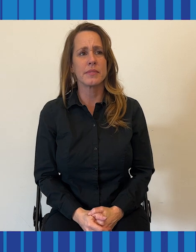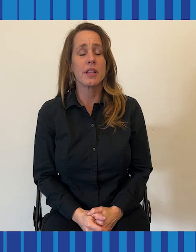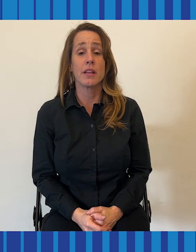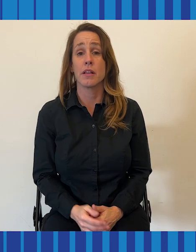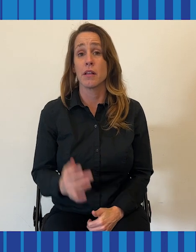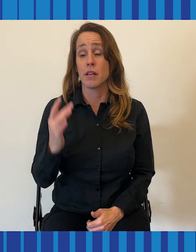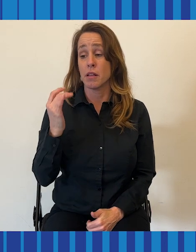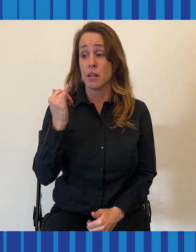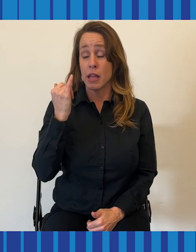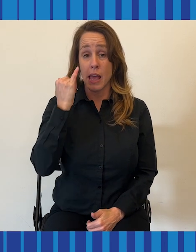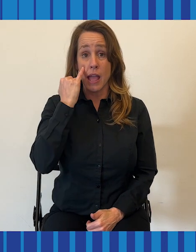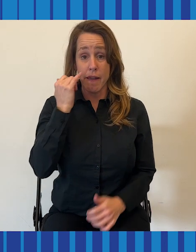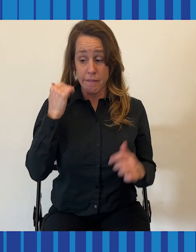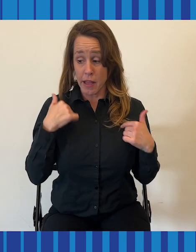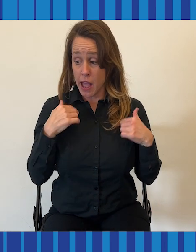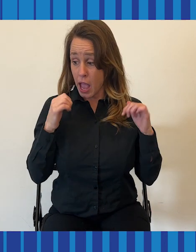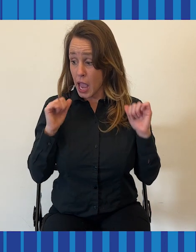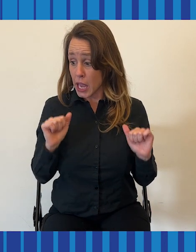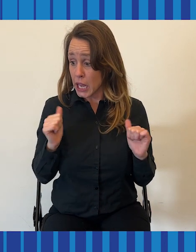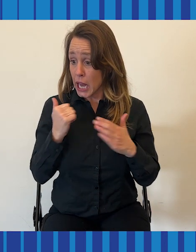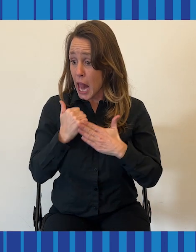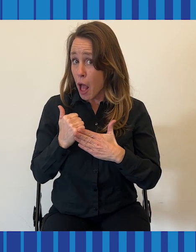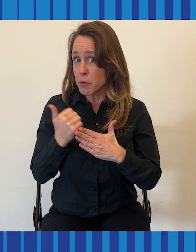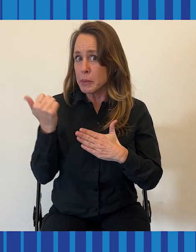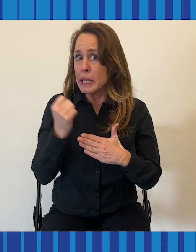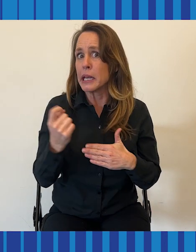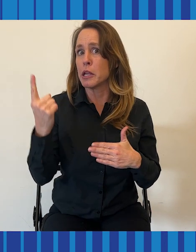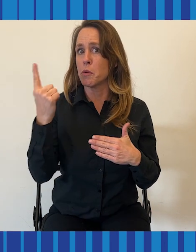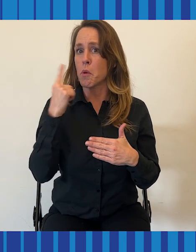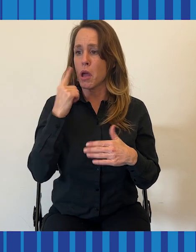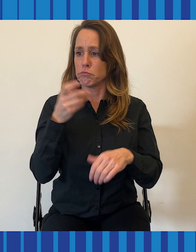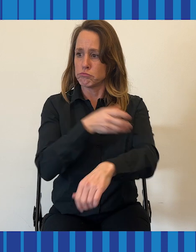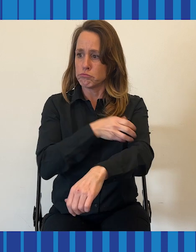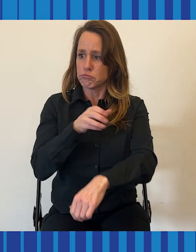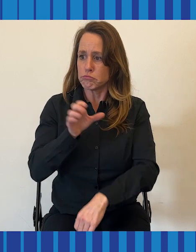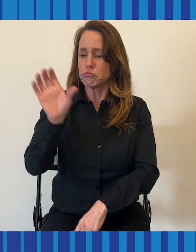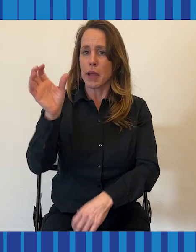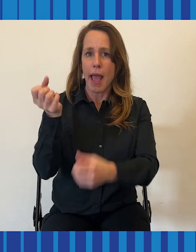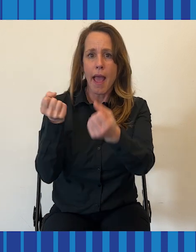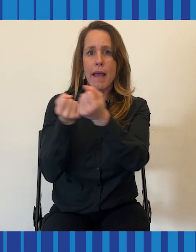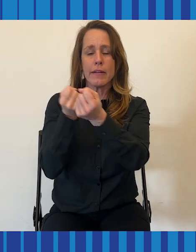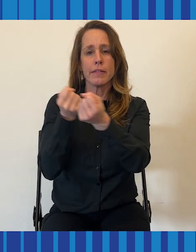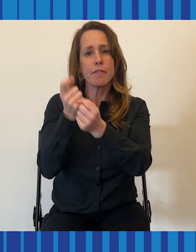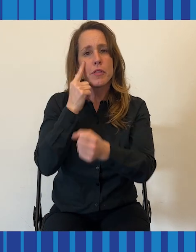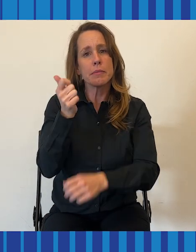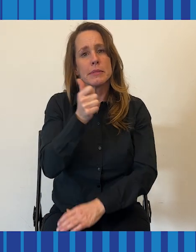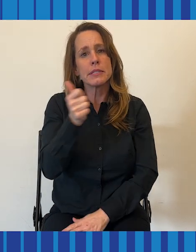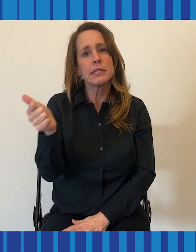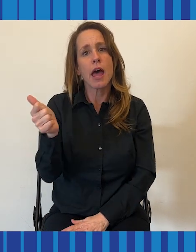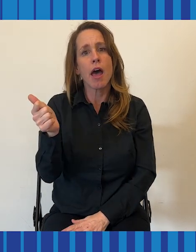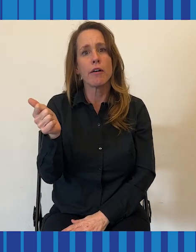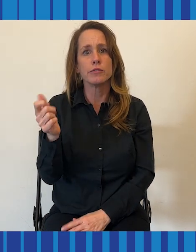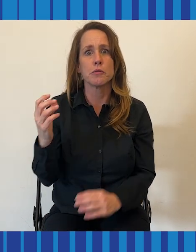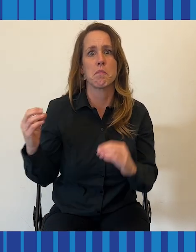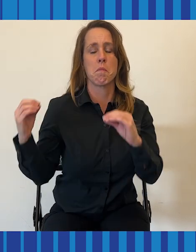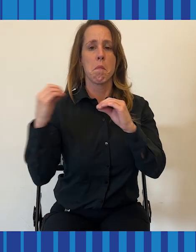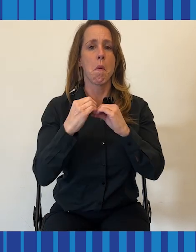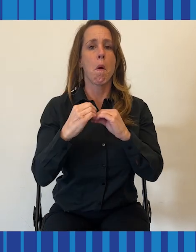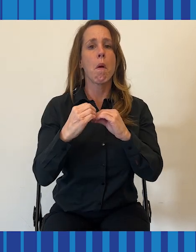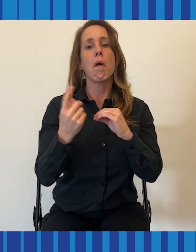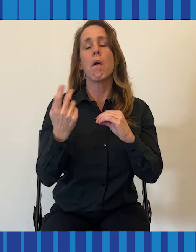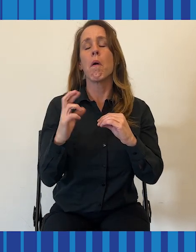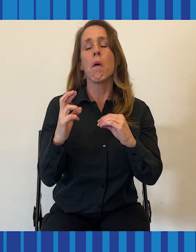Because if I can help anybody advocate for themselves in a stronger way